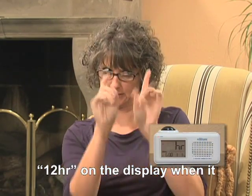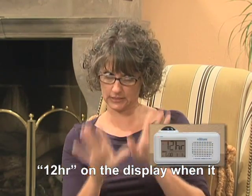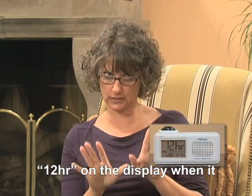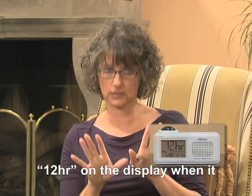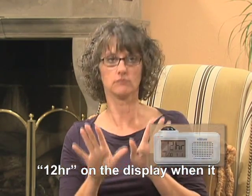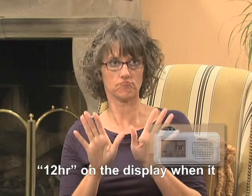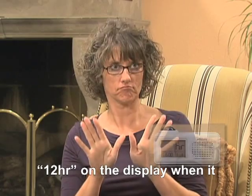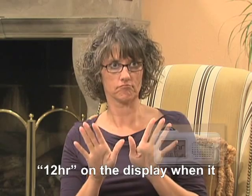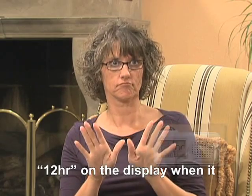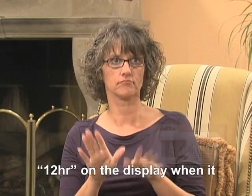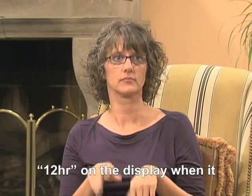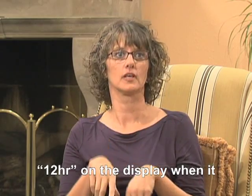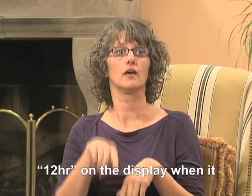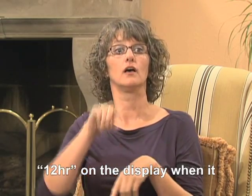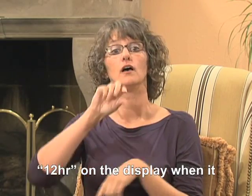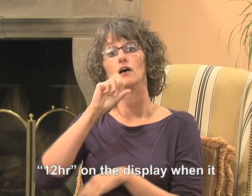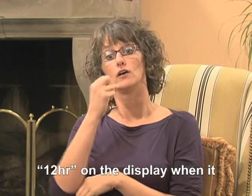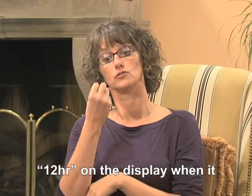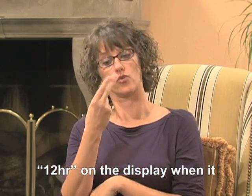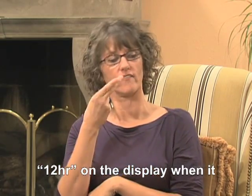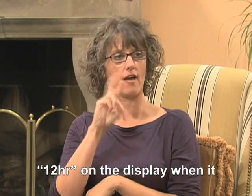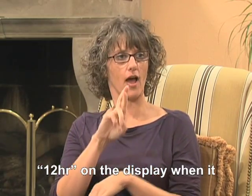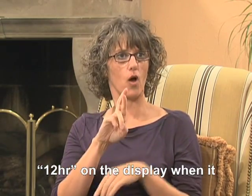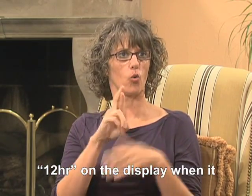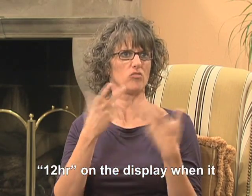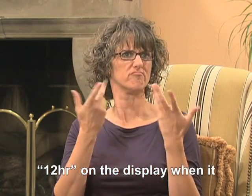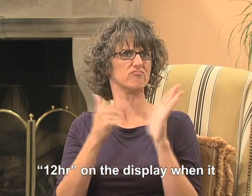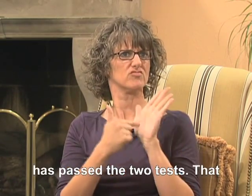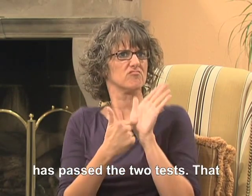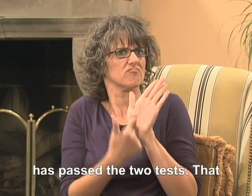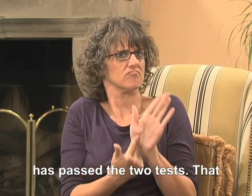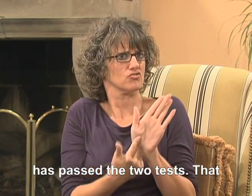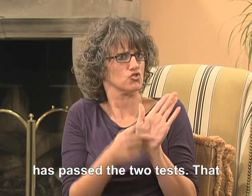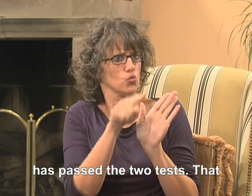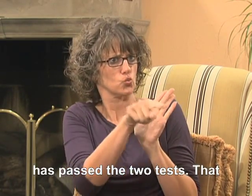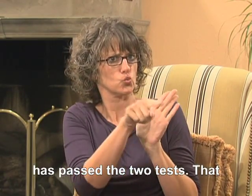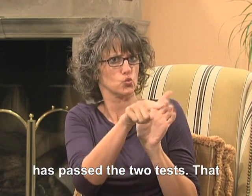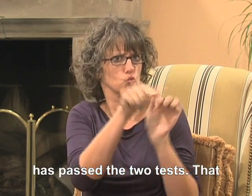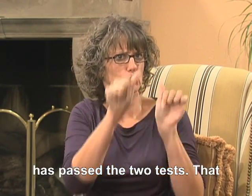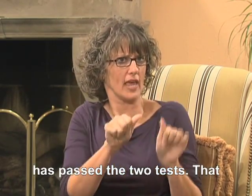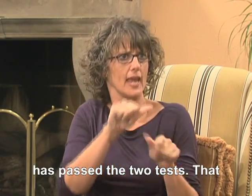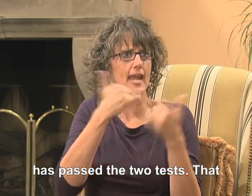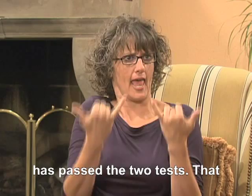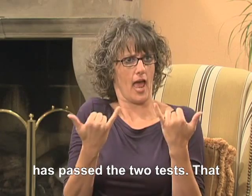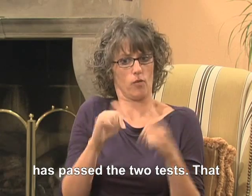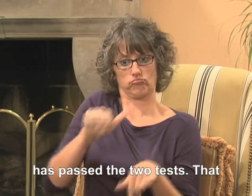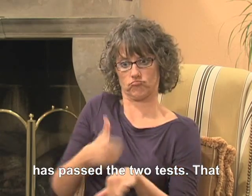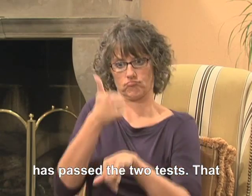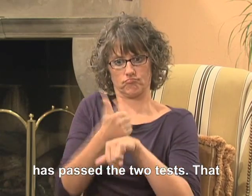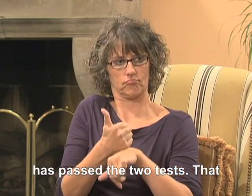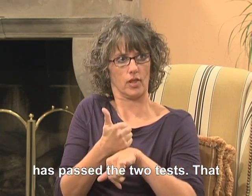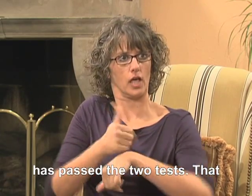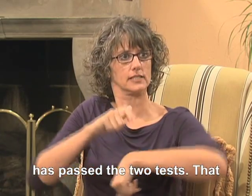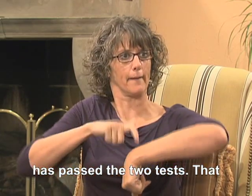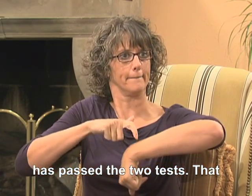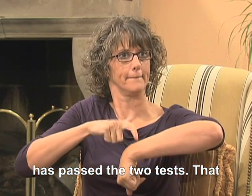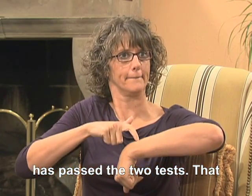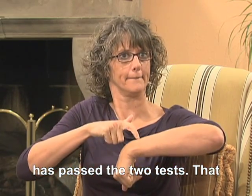on the display when it has passed the two tests. That